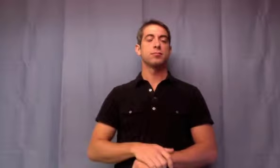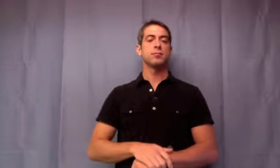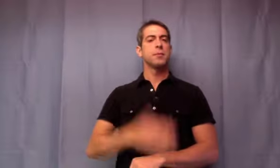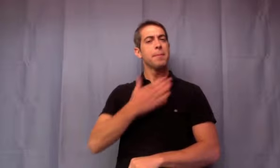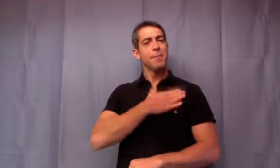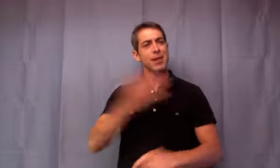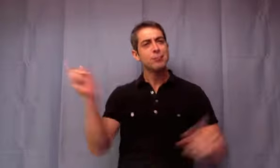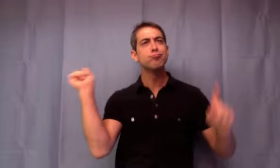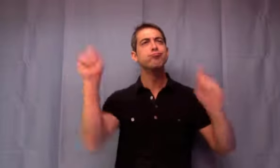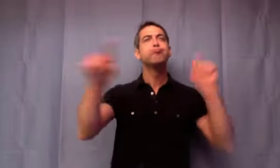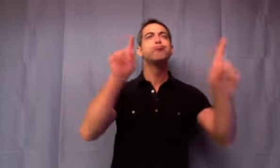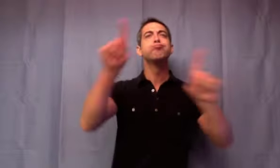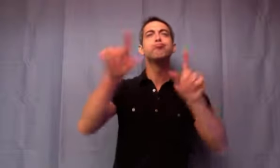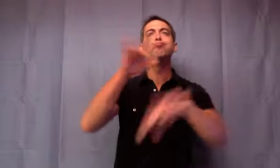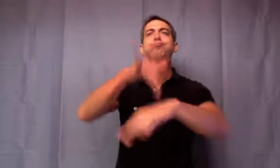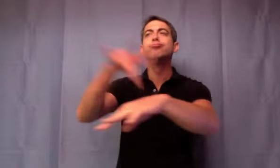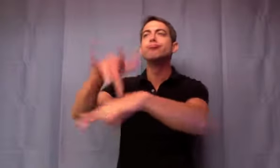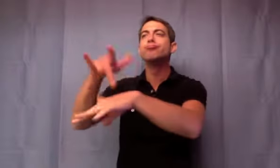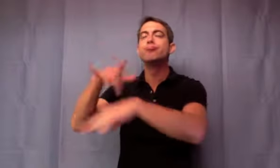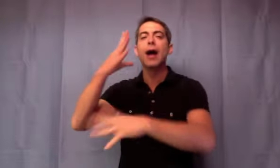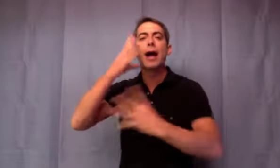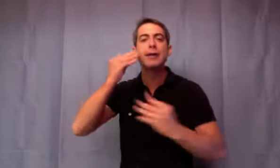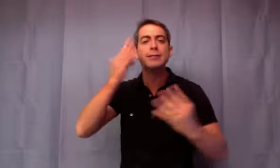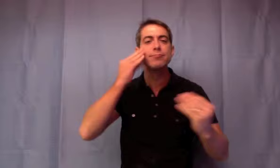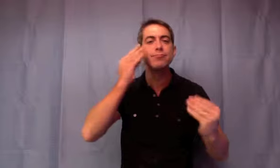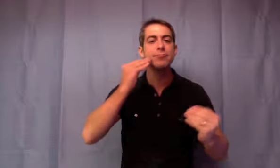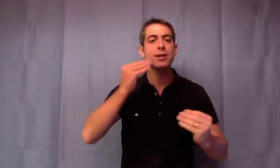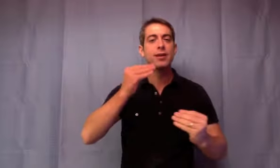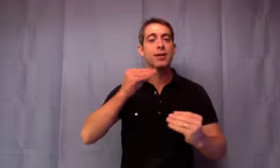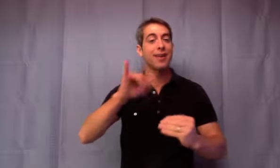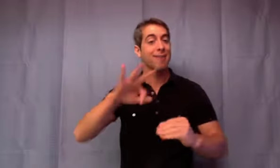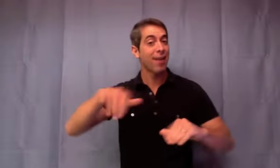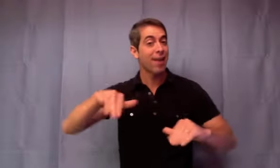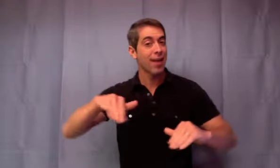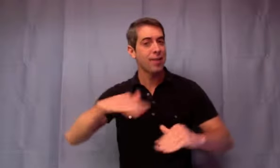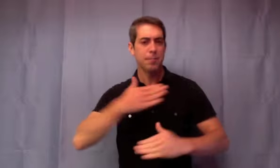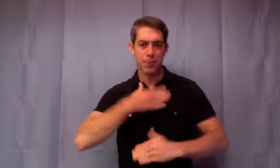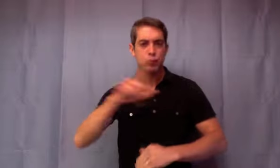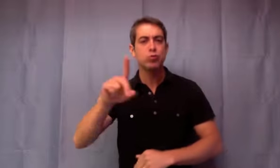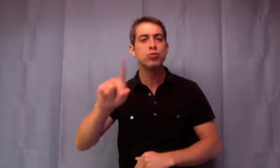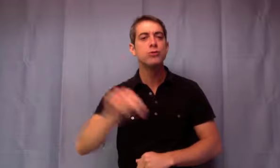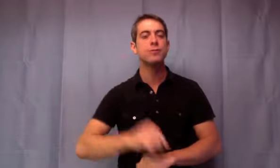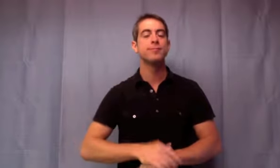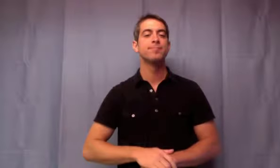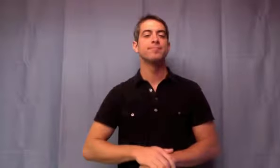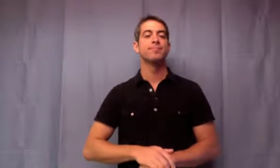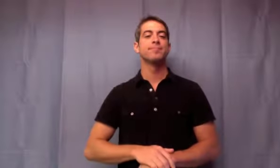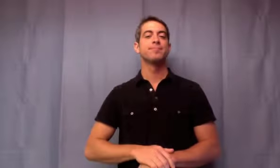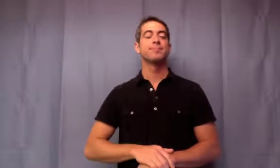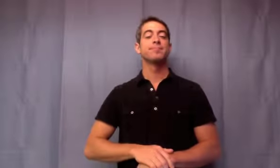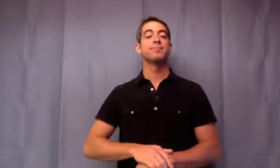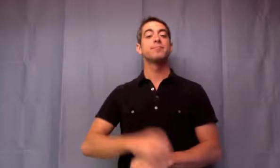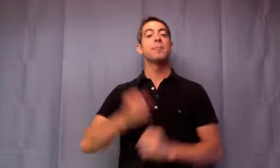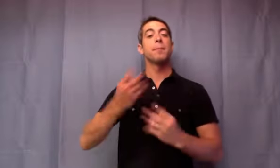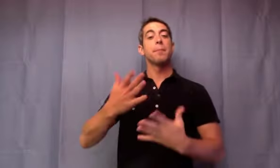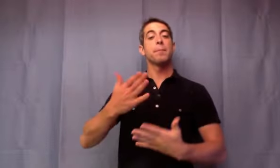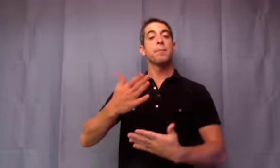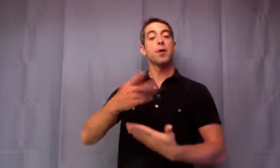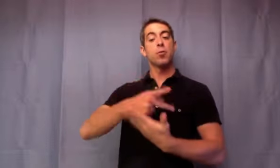If the outdoors isn't appealing, then consider some of the youth and adult programs many Parking